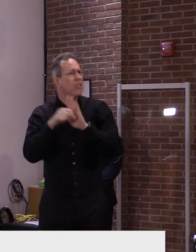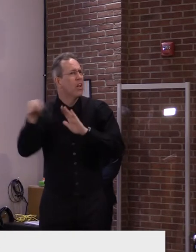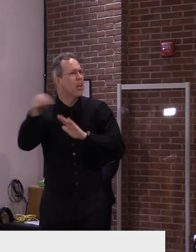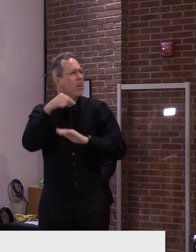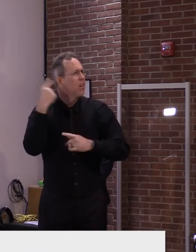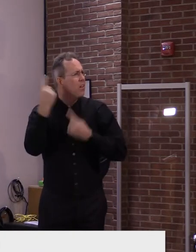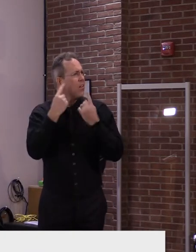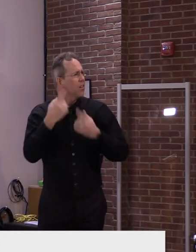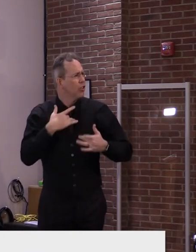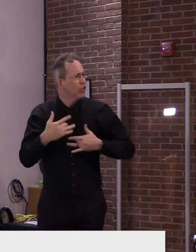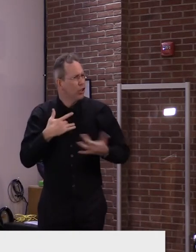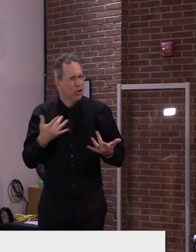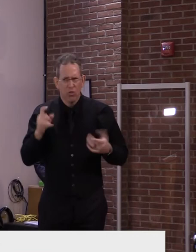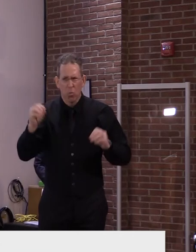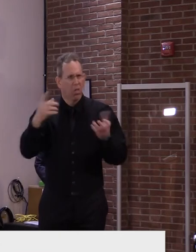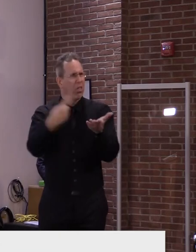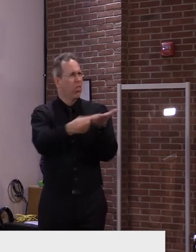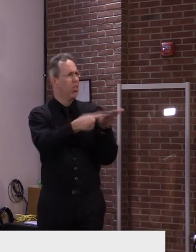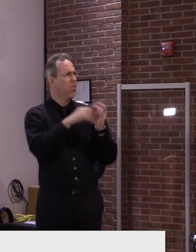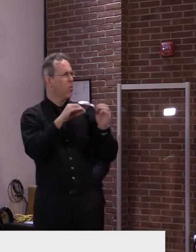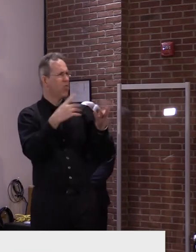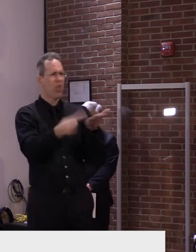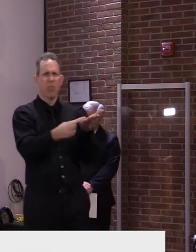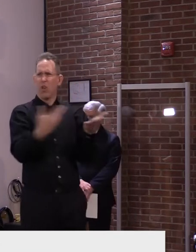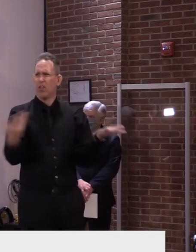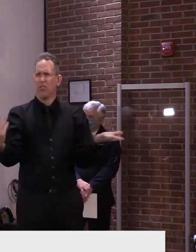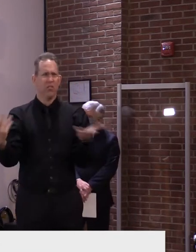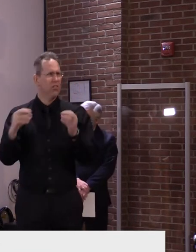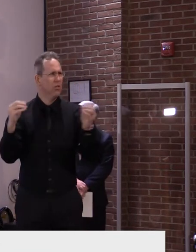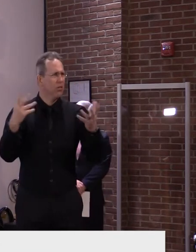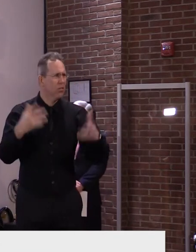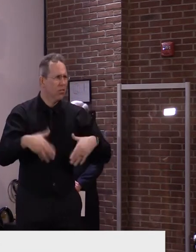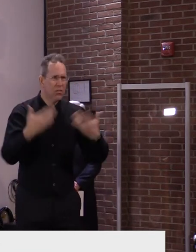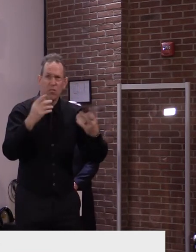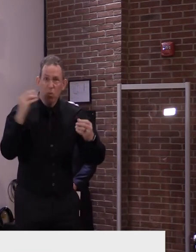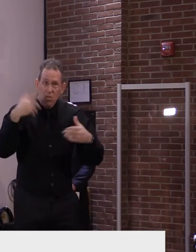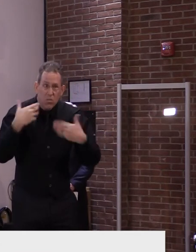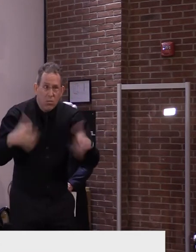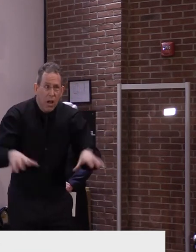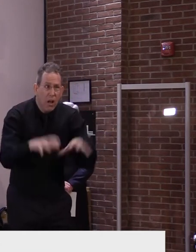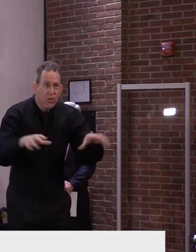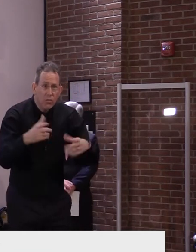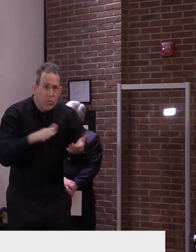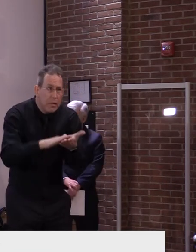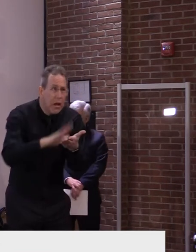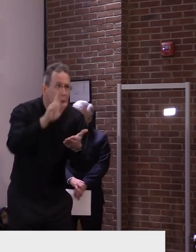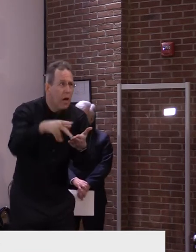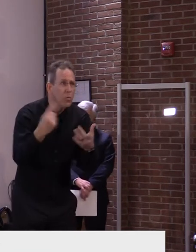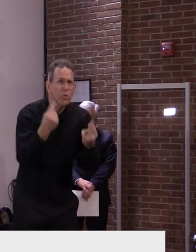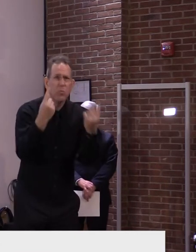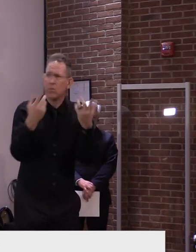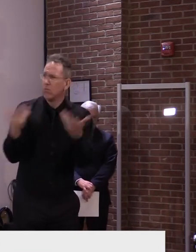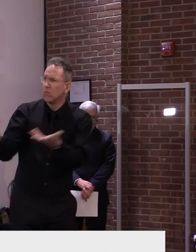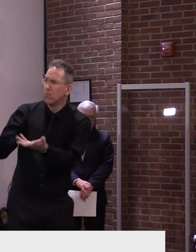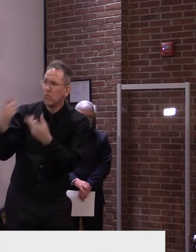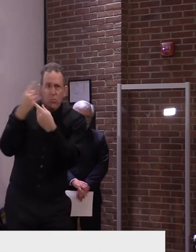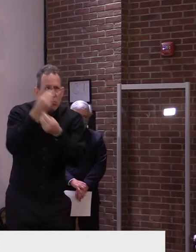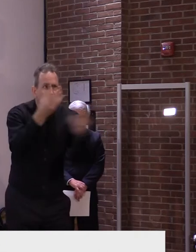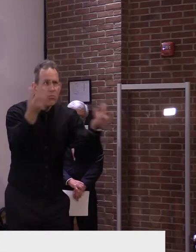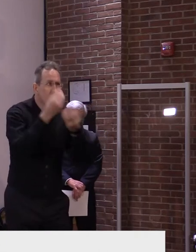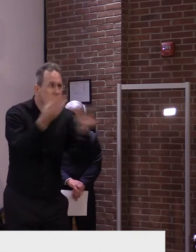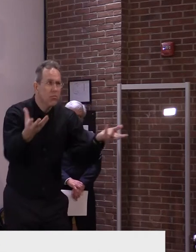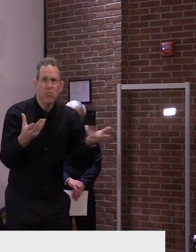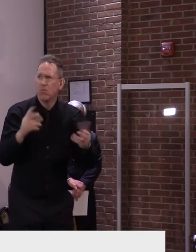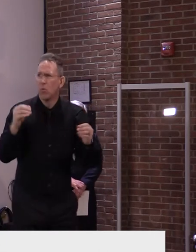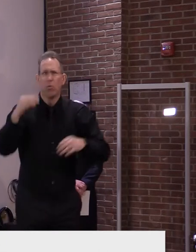source for their drinking, cooking, cleaning water, whatever. What is the state doing to help each town or